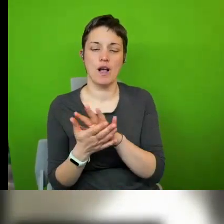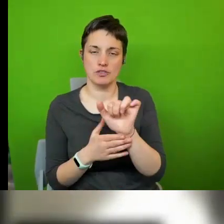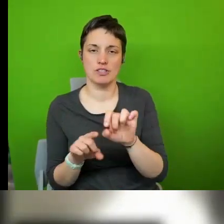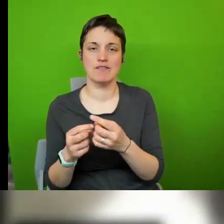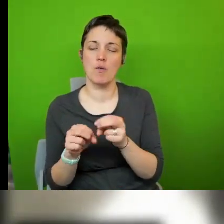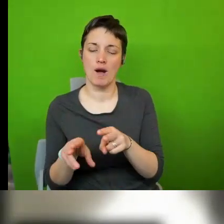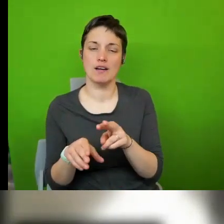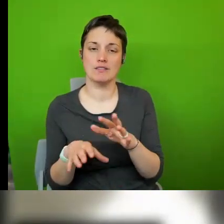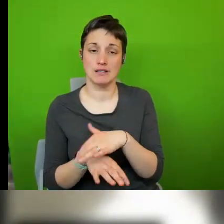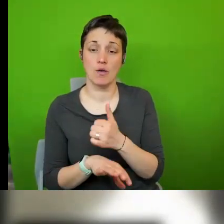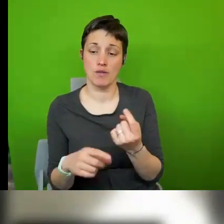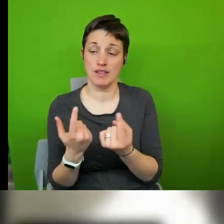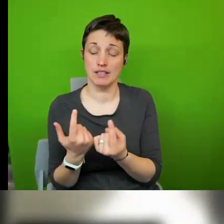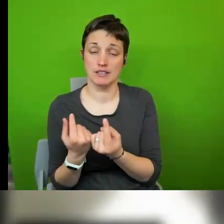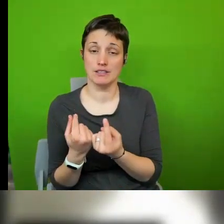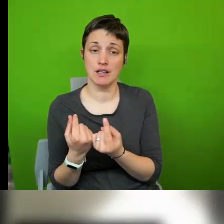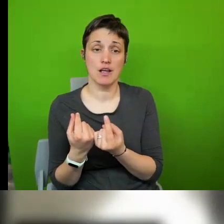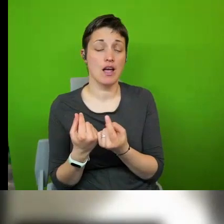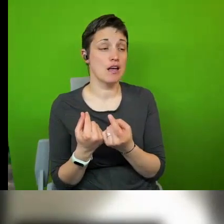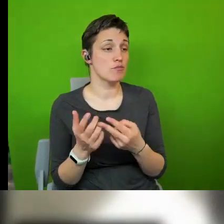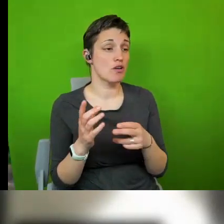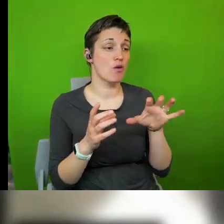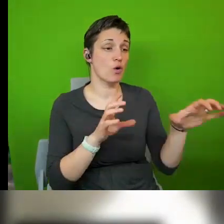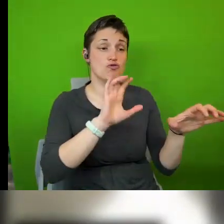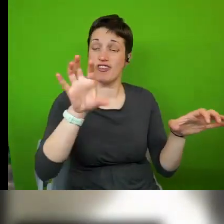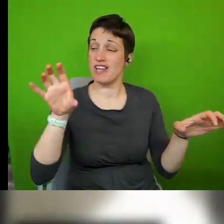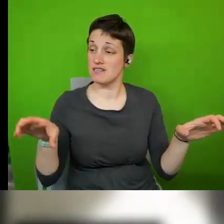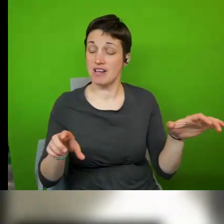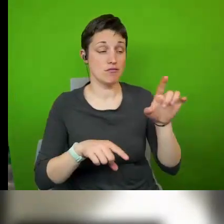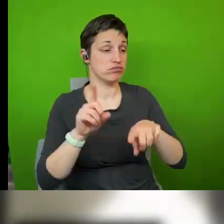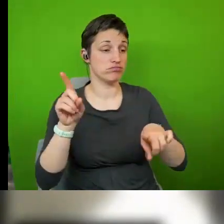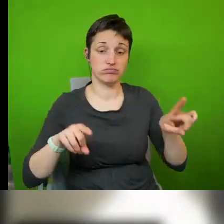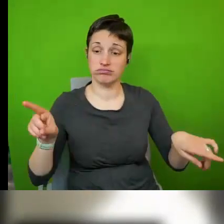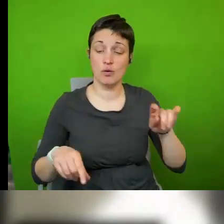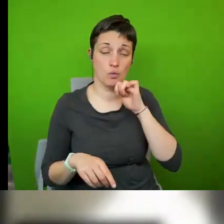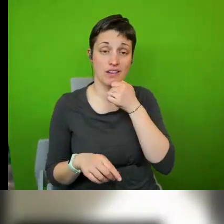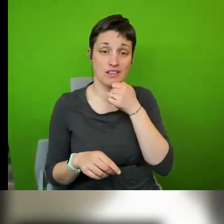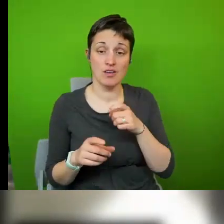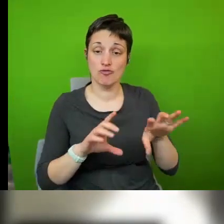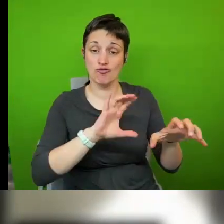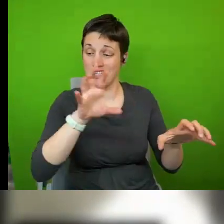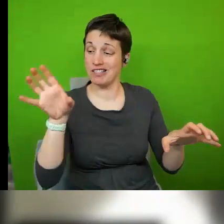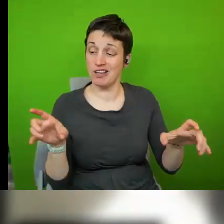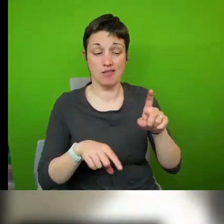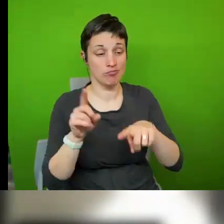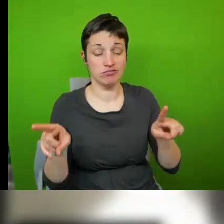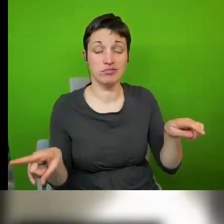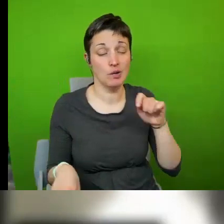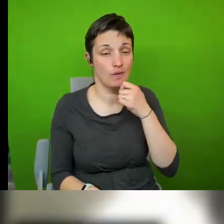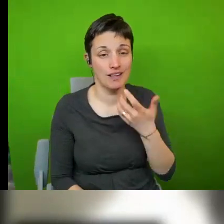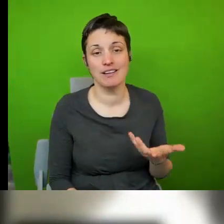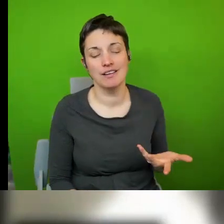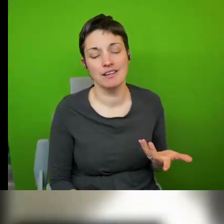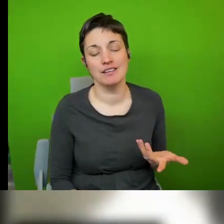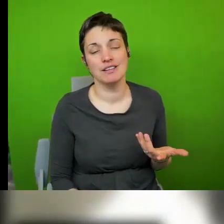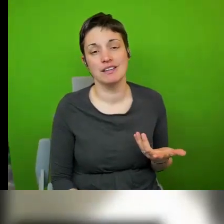things will change from country to country and from region to region depending on the setup that you have and that you cannot necessarily